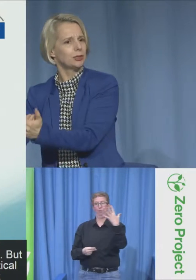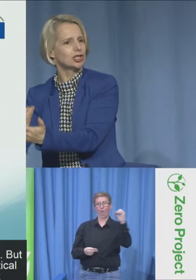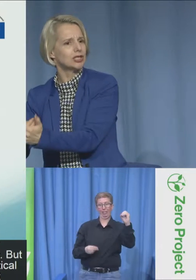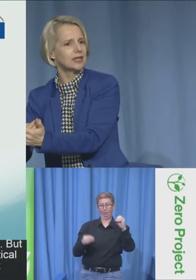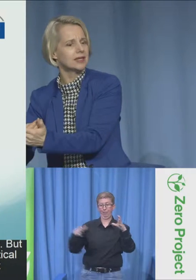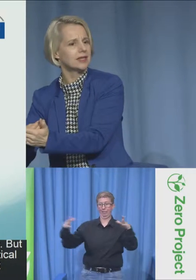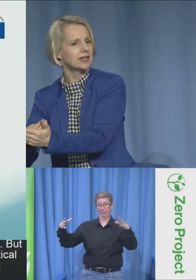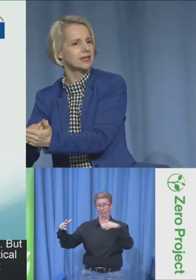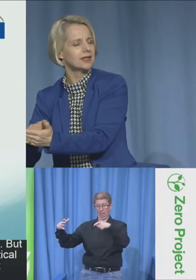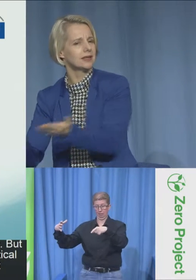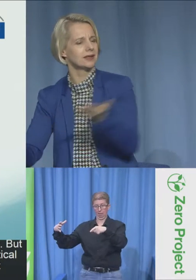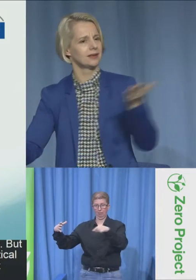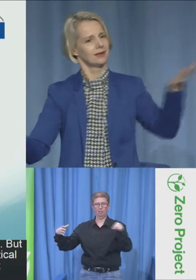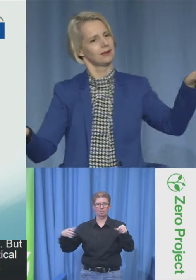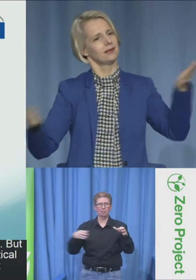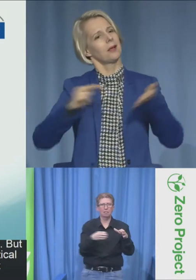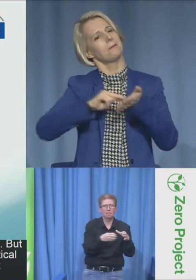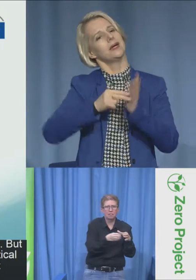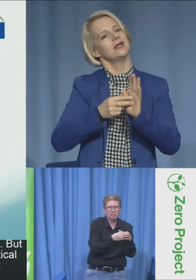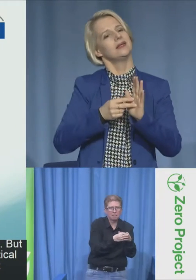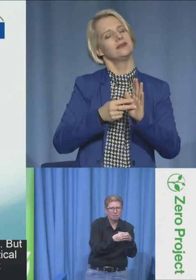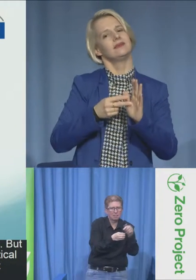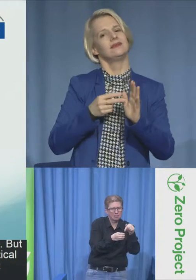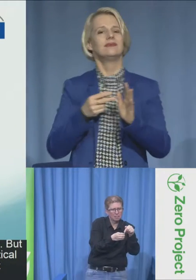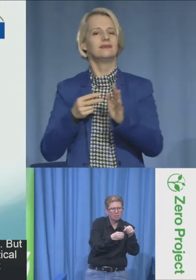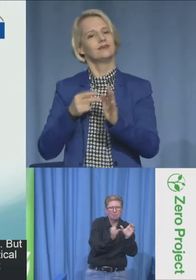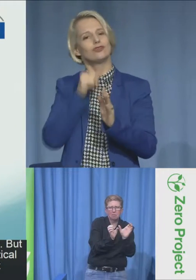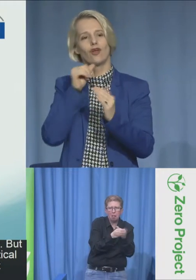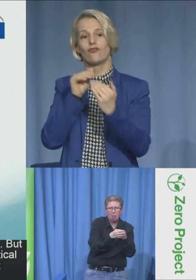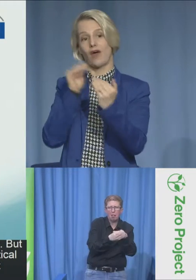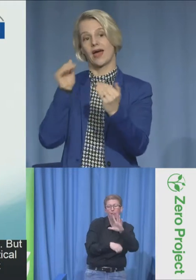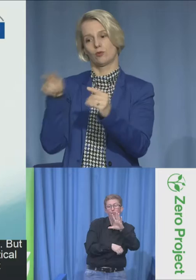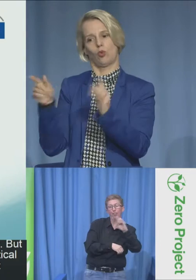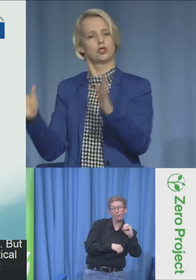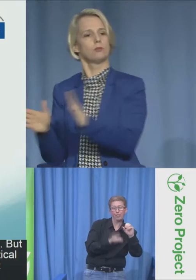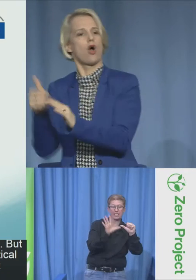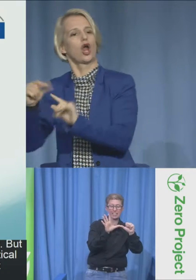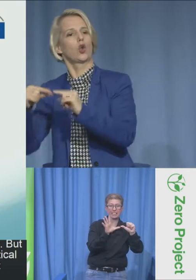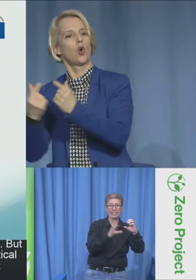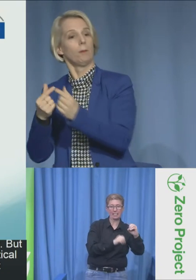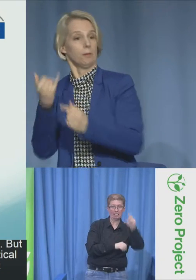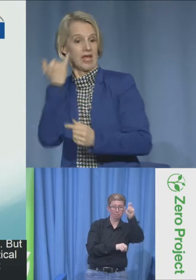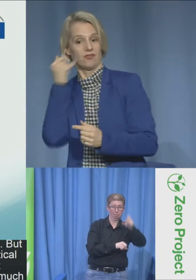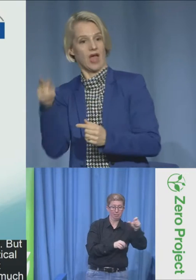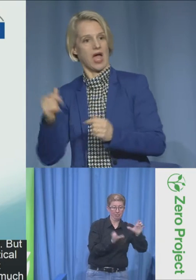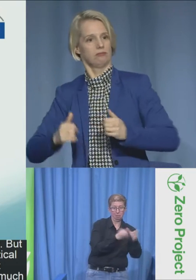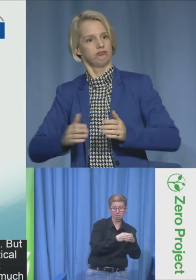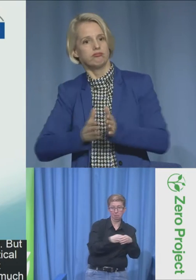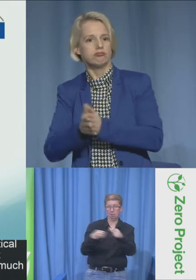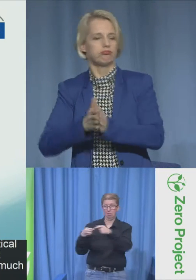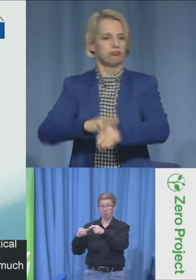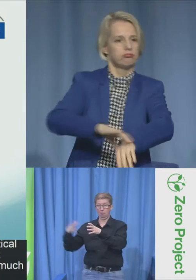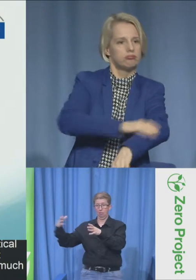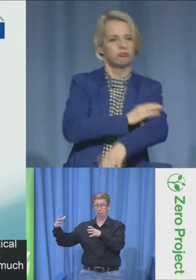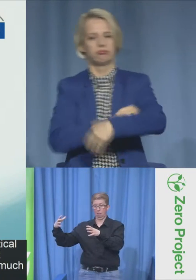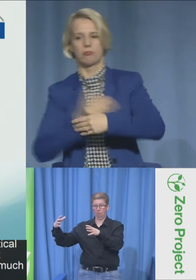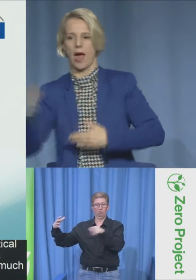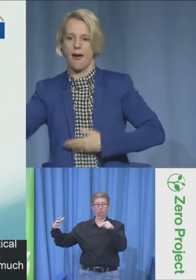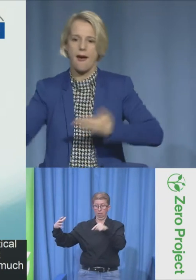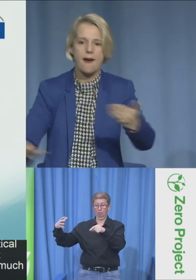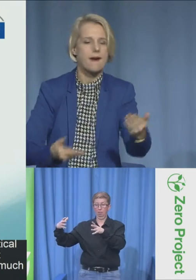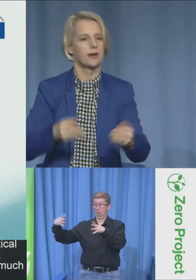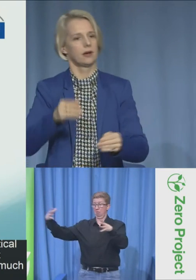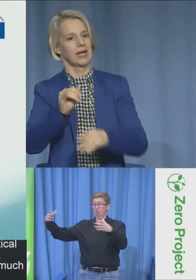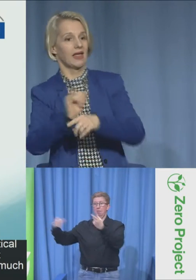is going to have a much bigger budget to handle interns or trainees that have a